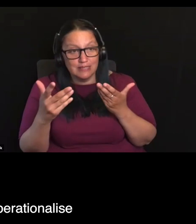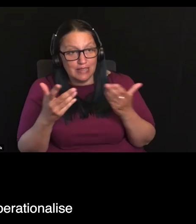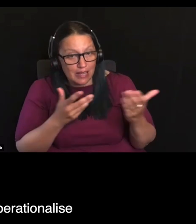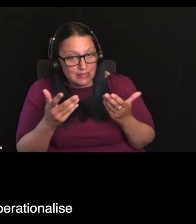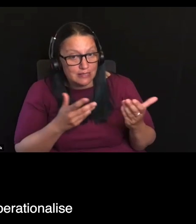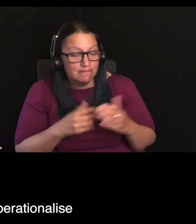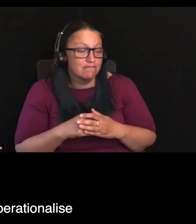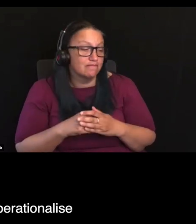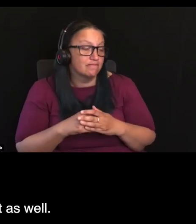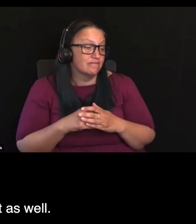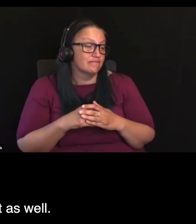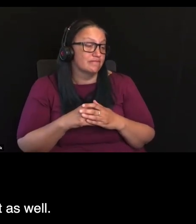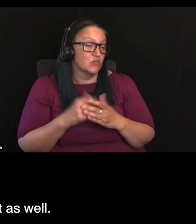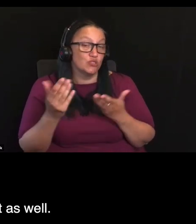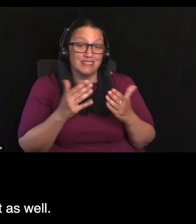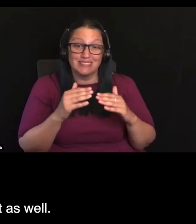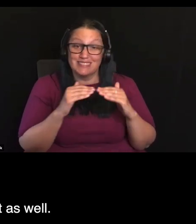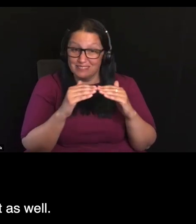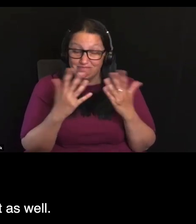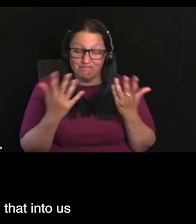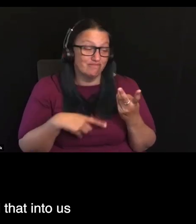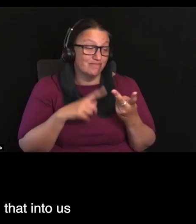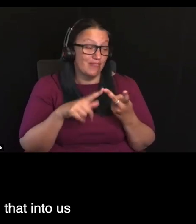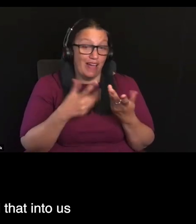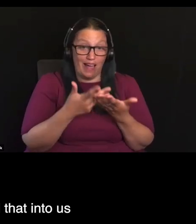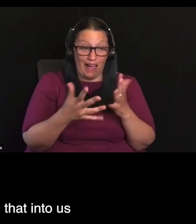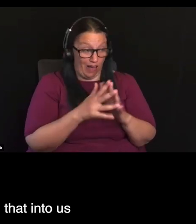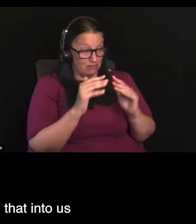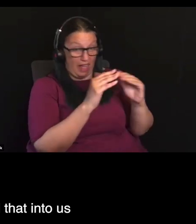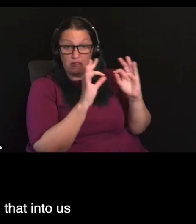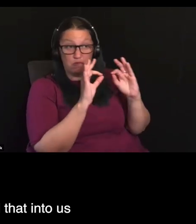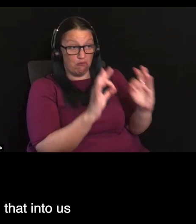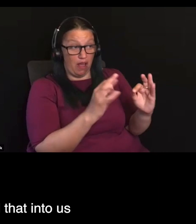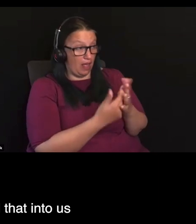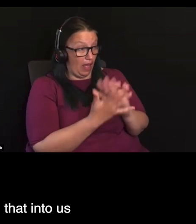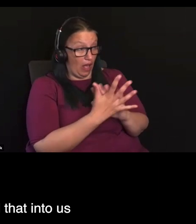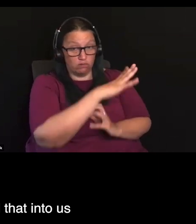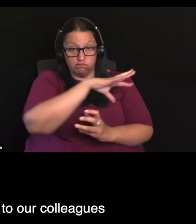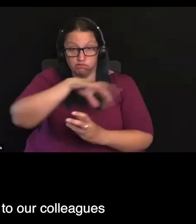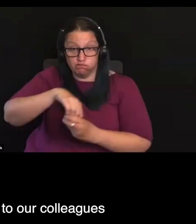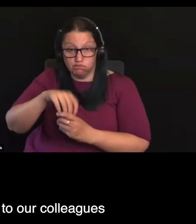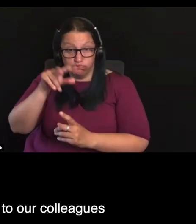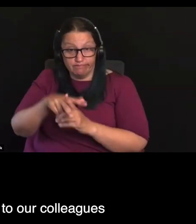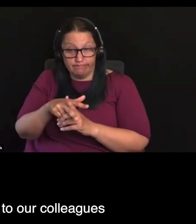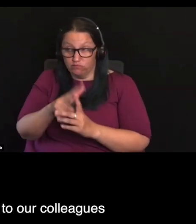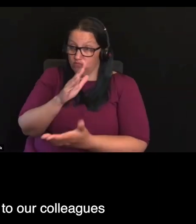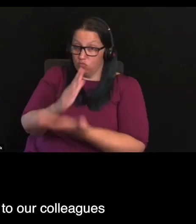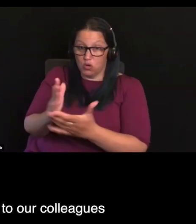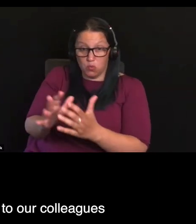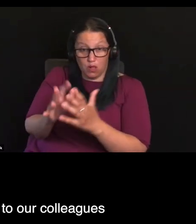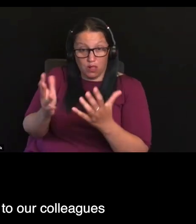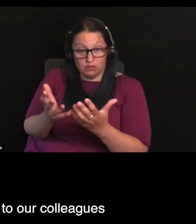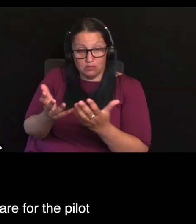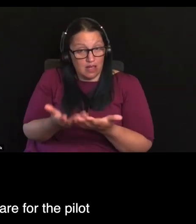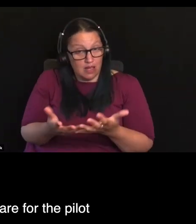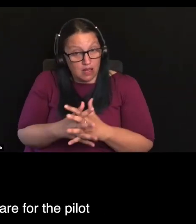implement and operationalise, then we'd love to hear that as well. So, there's an avenue to feed that into us, which we'll also be able to provide